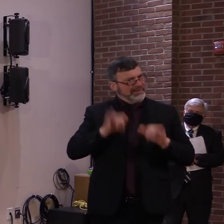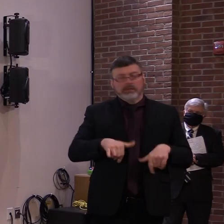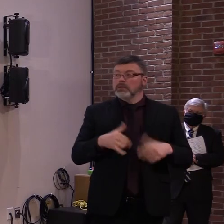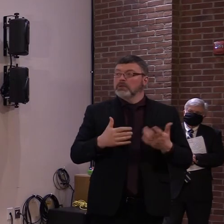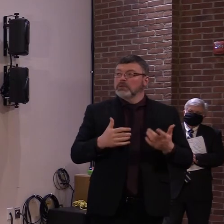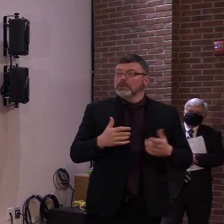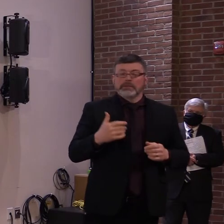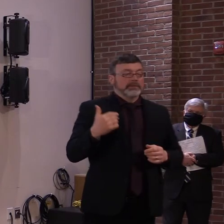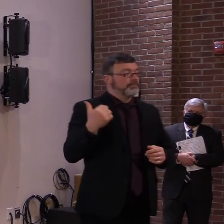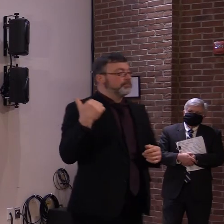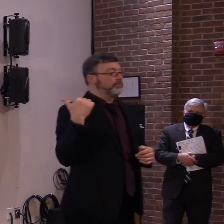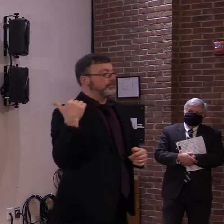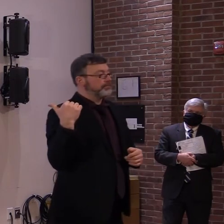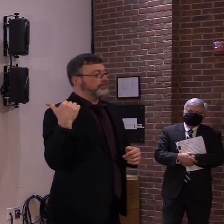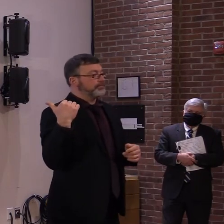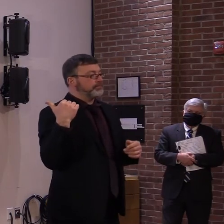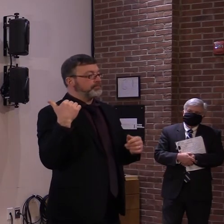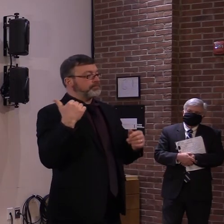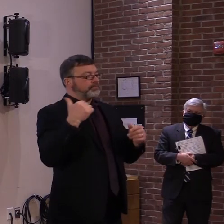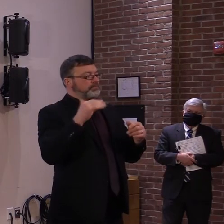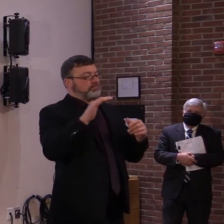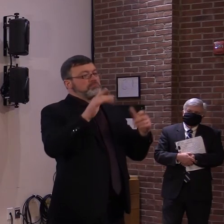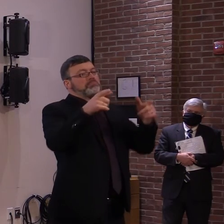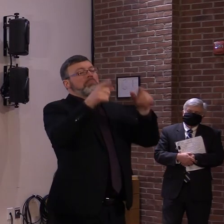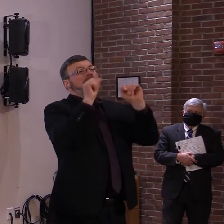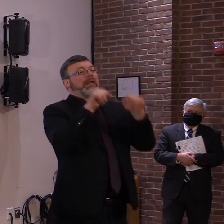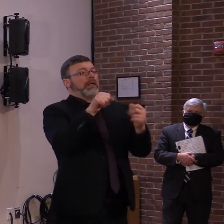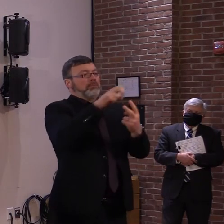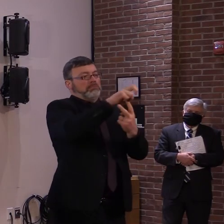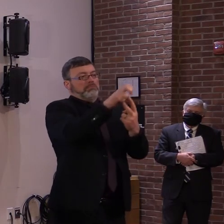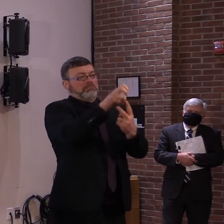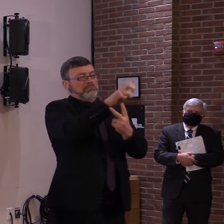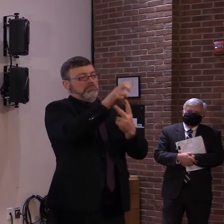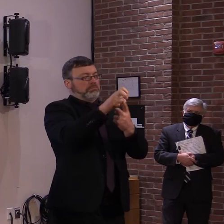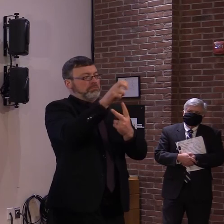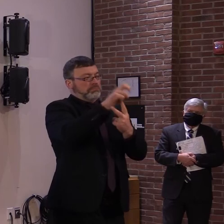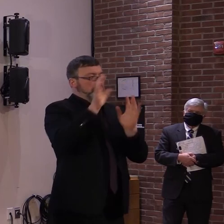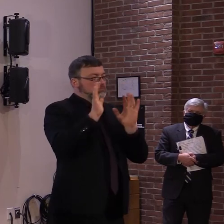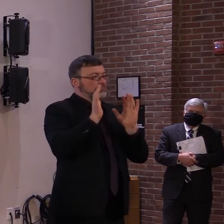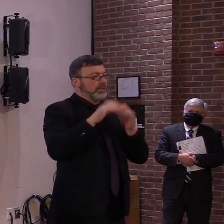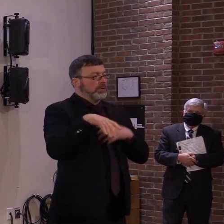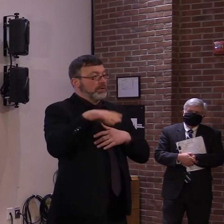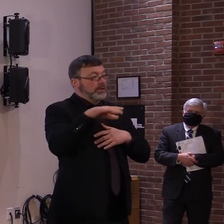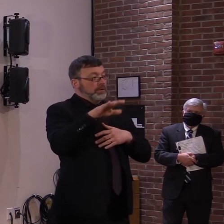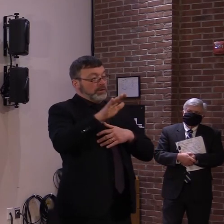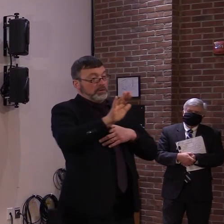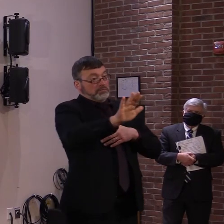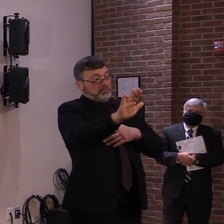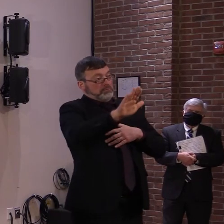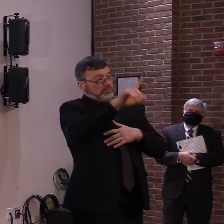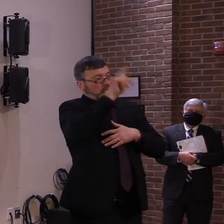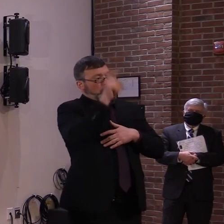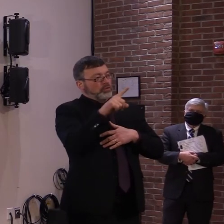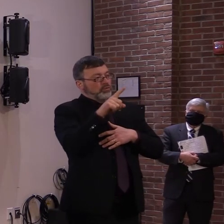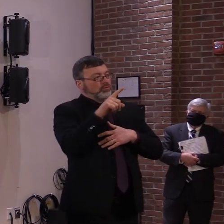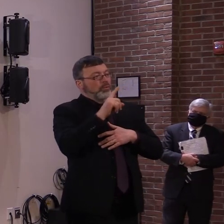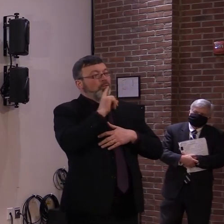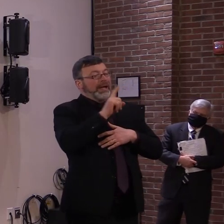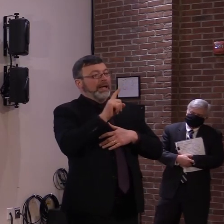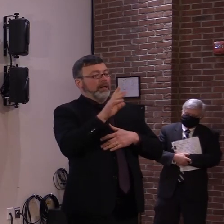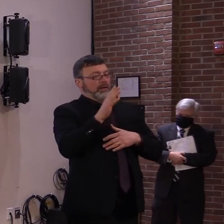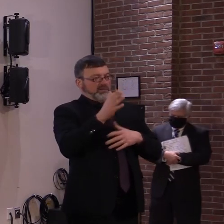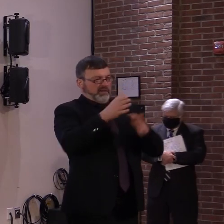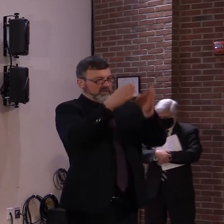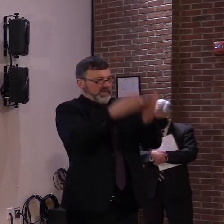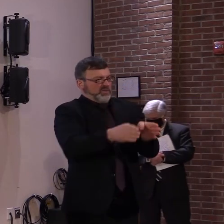getting the gist of your question has much more to do with that individual and who they are, what they